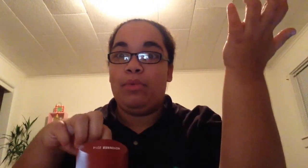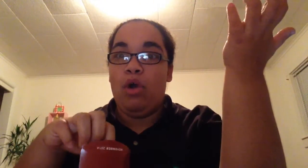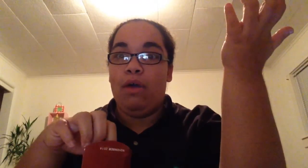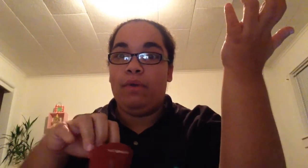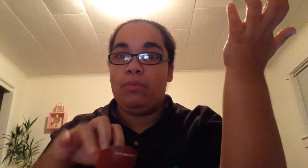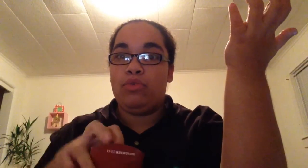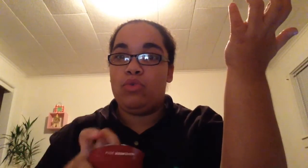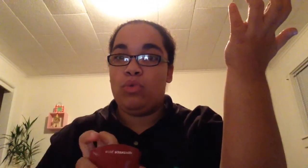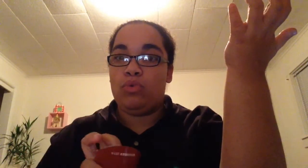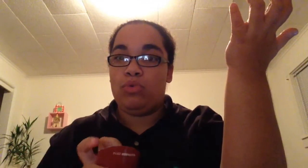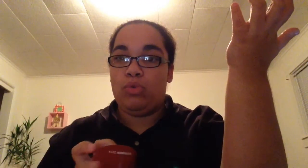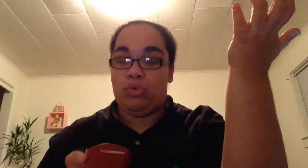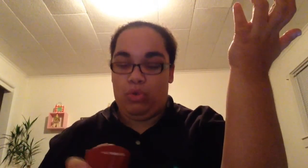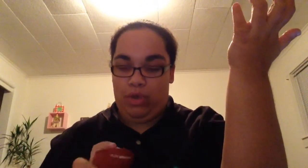you off. I'm so, so, so, ready.